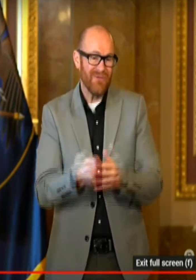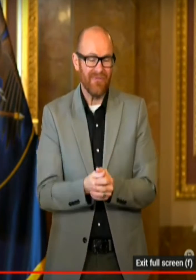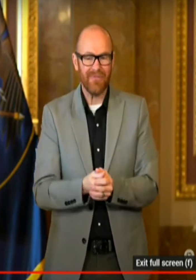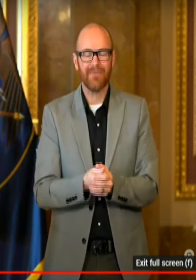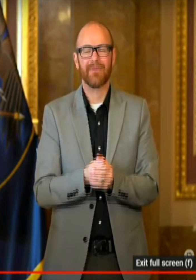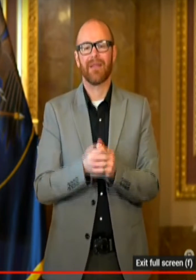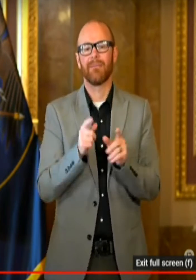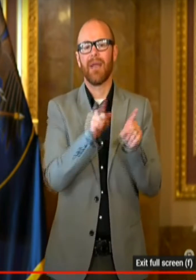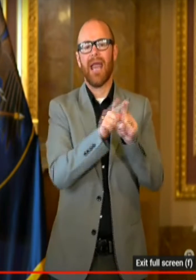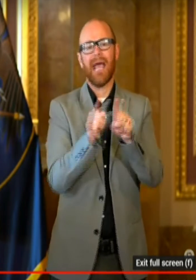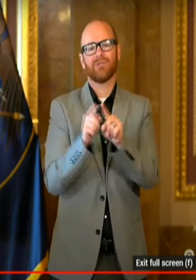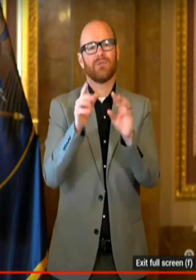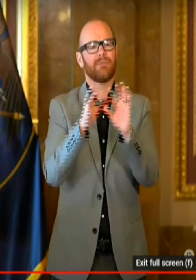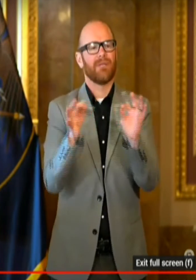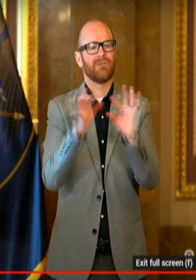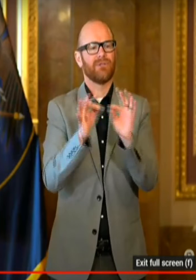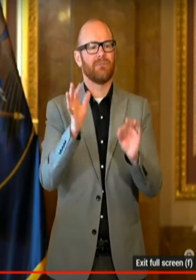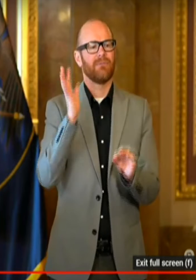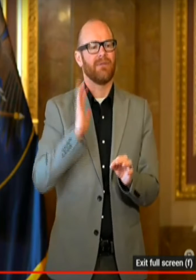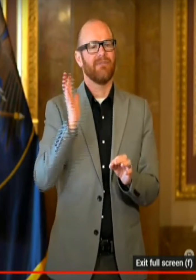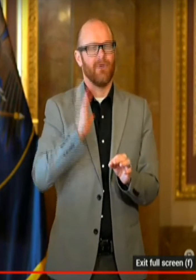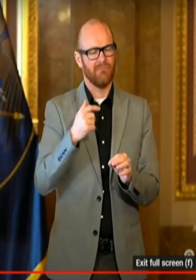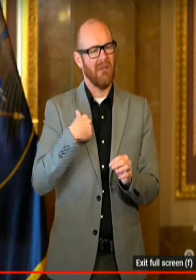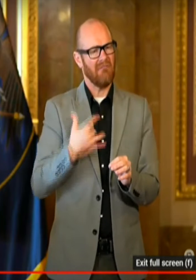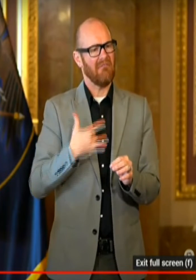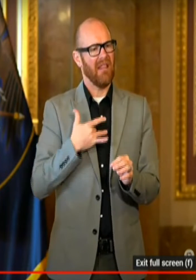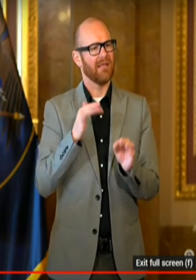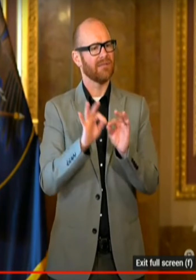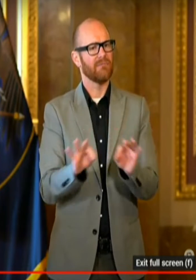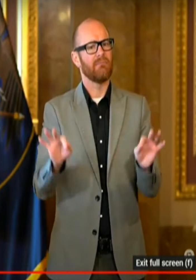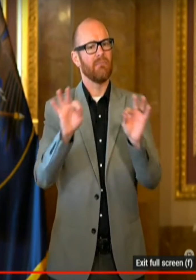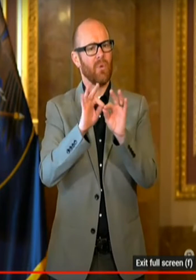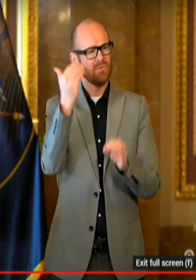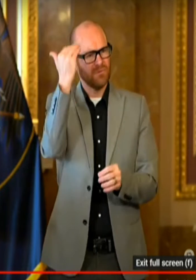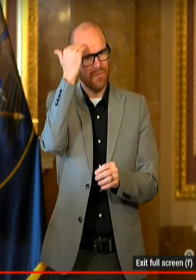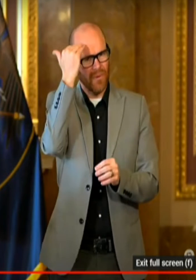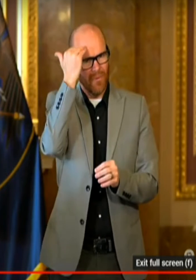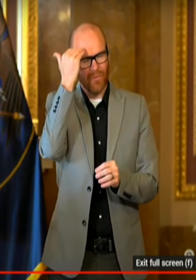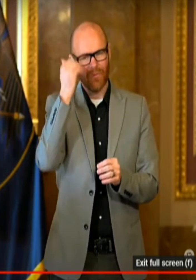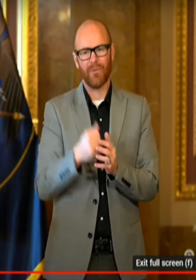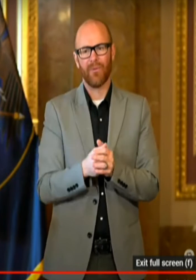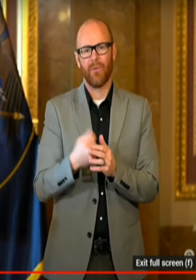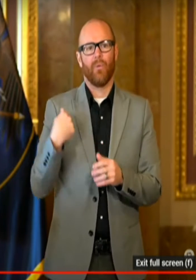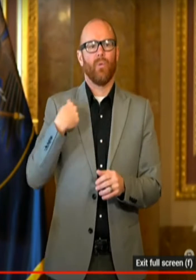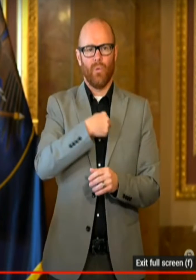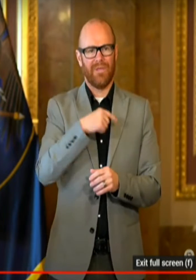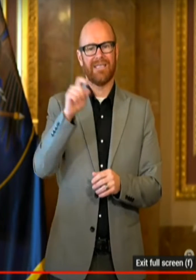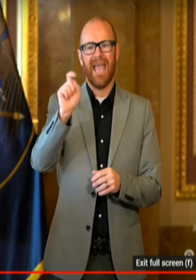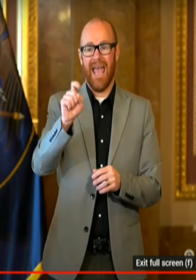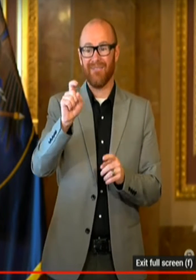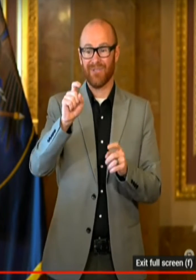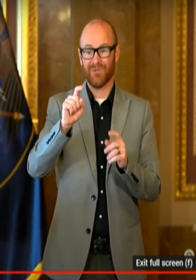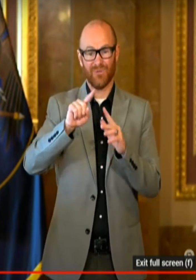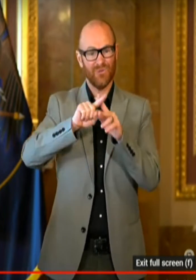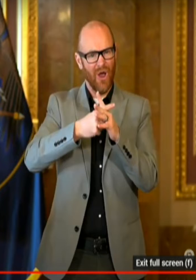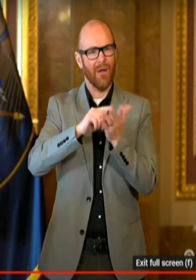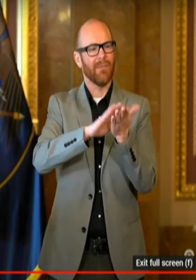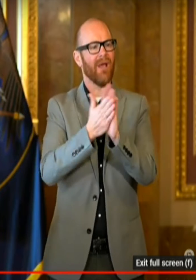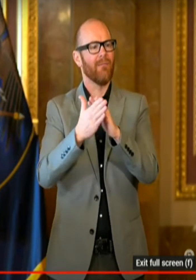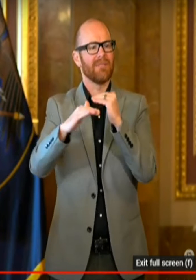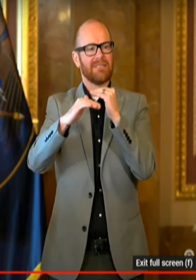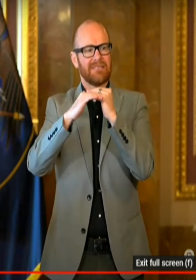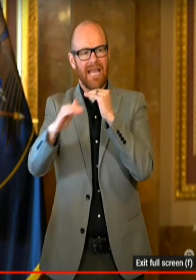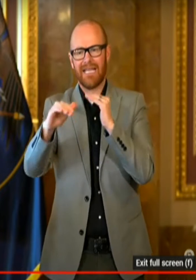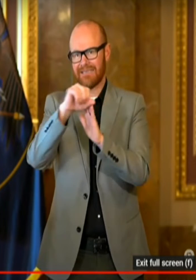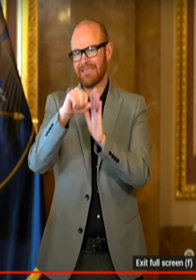As was mentioned by both of them, I think it's important to note that, again, we have to be able to ramp down, and that's what we're doing. And I